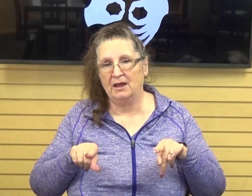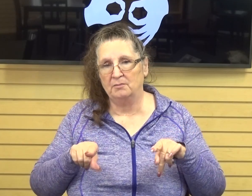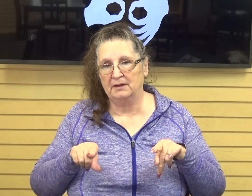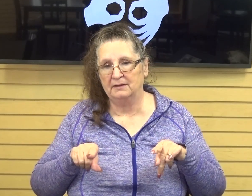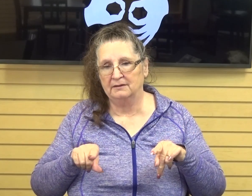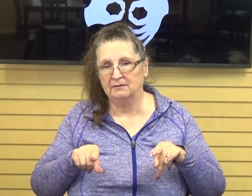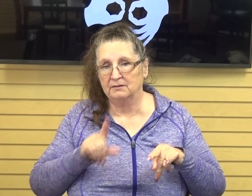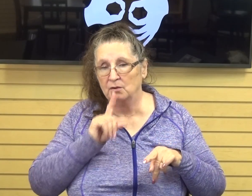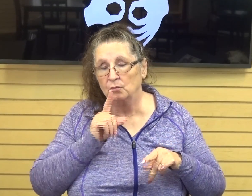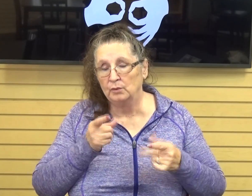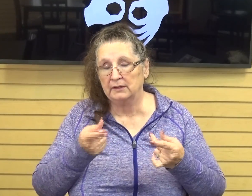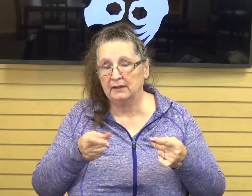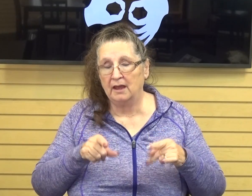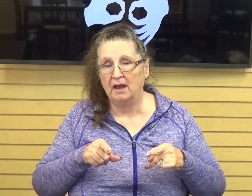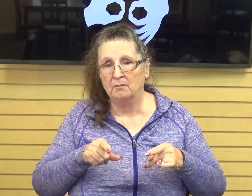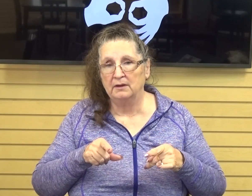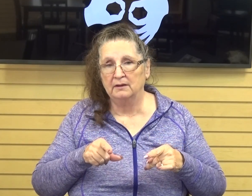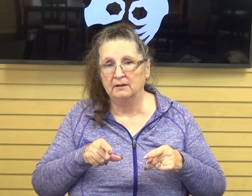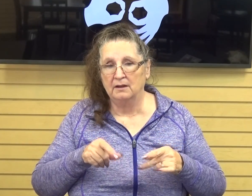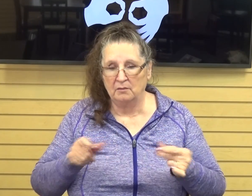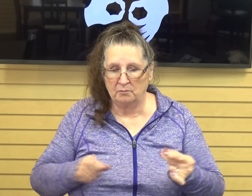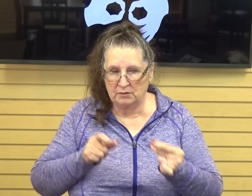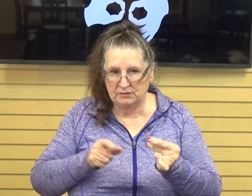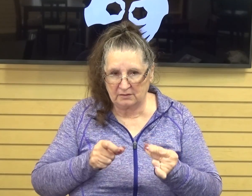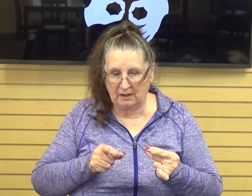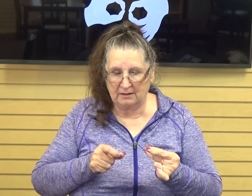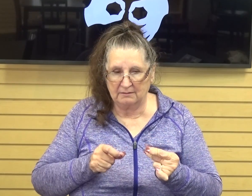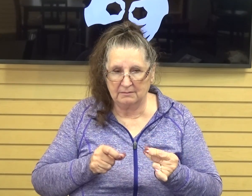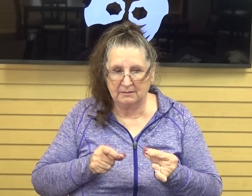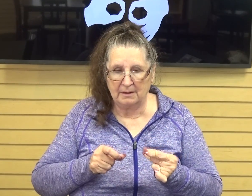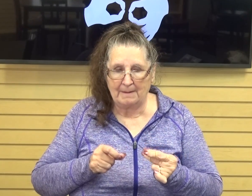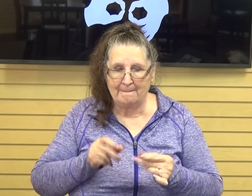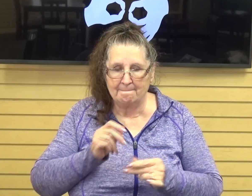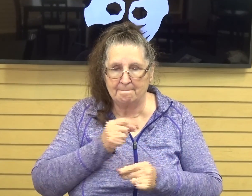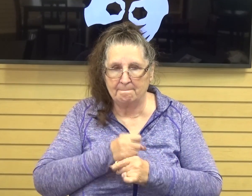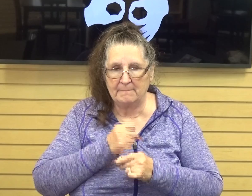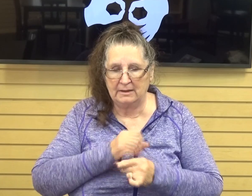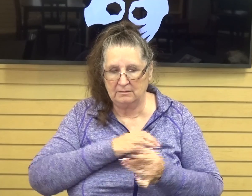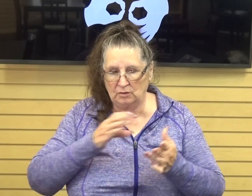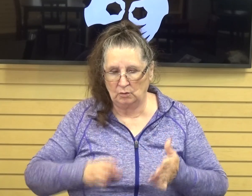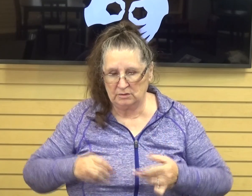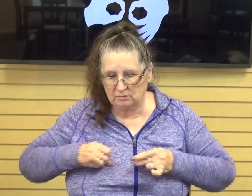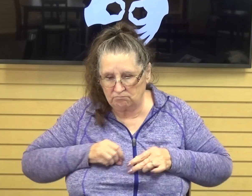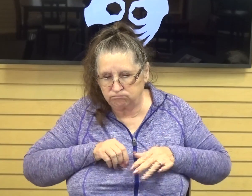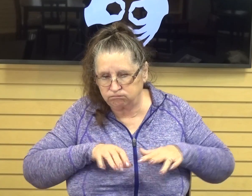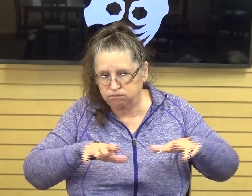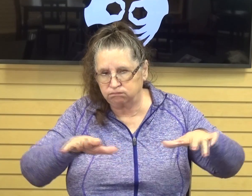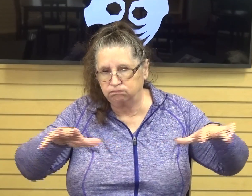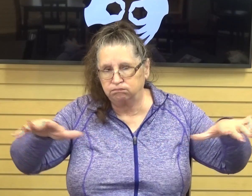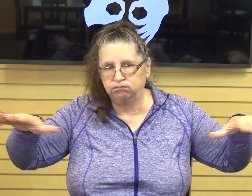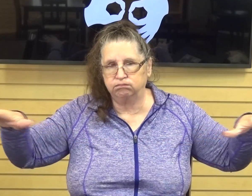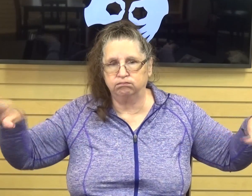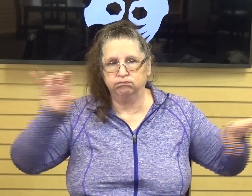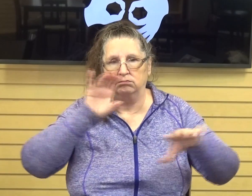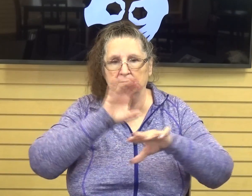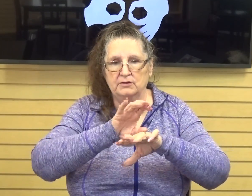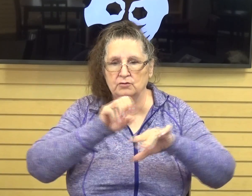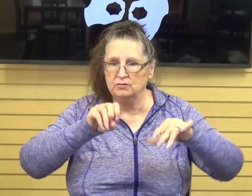happened, when the persecution began to scatter the Christian church beginning